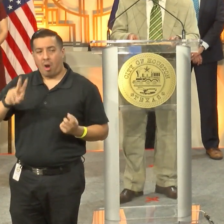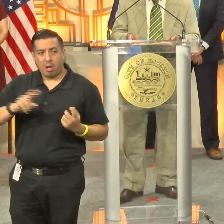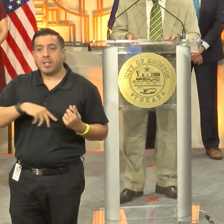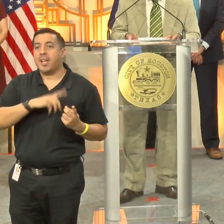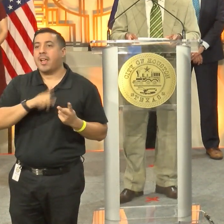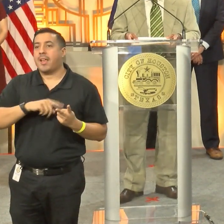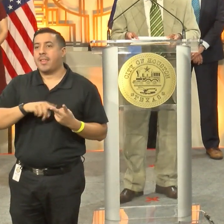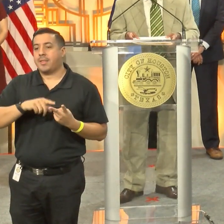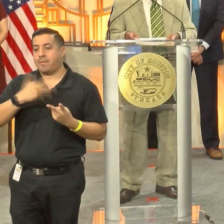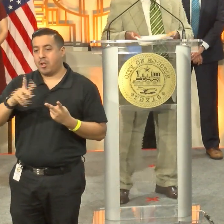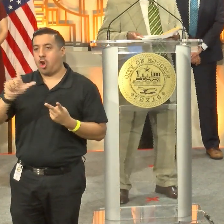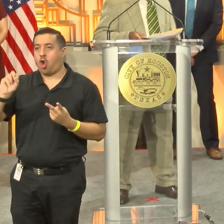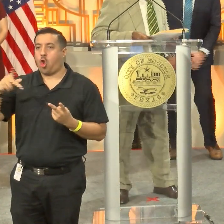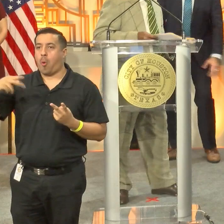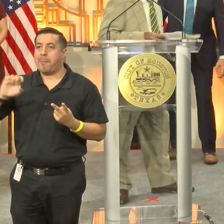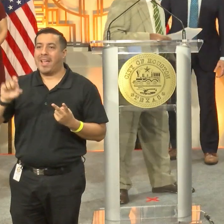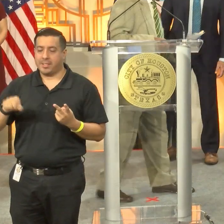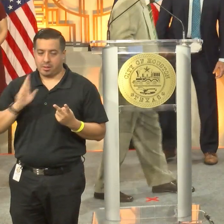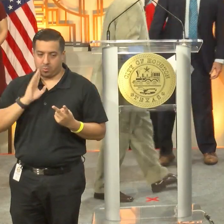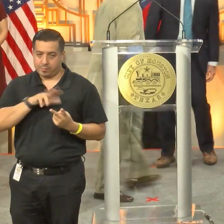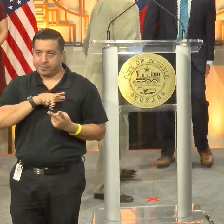Dr. Lopez. Dr. Shaw.